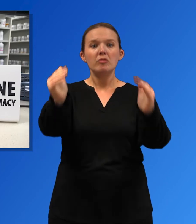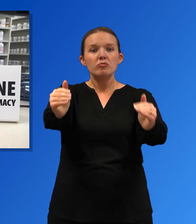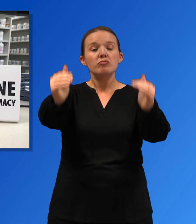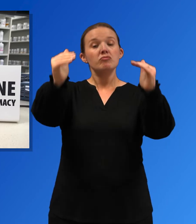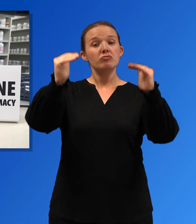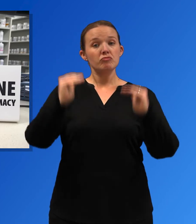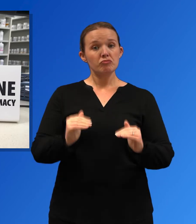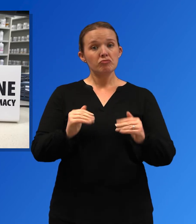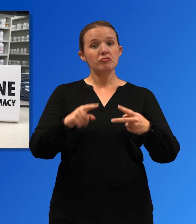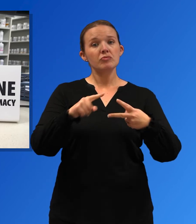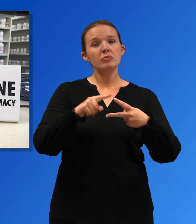in time.